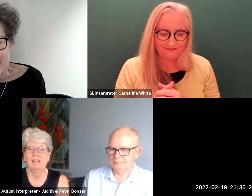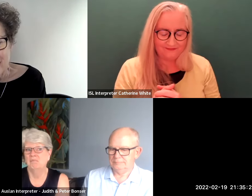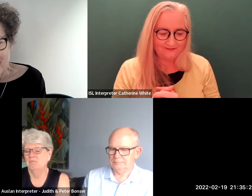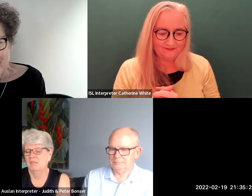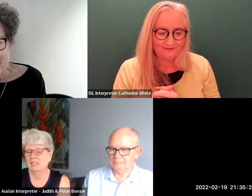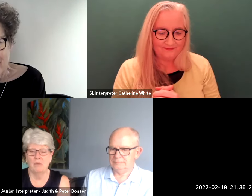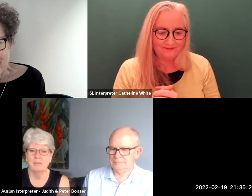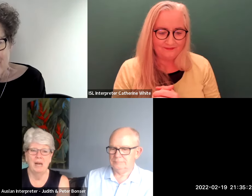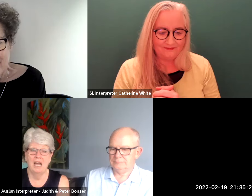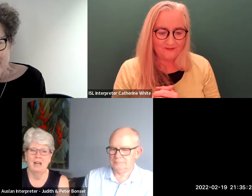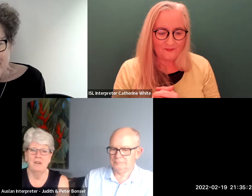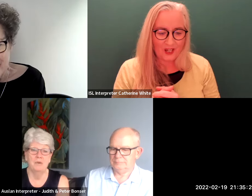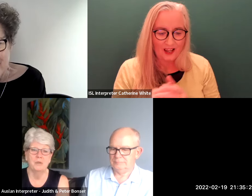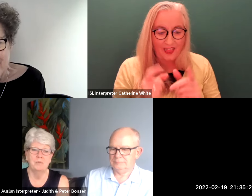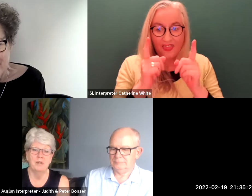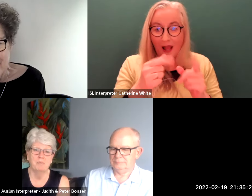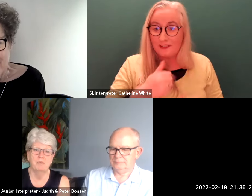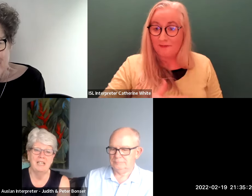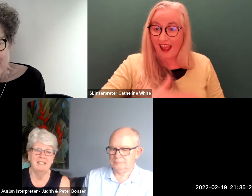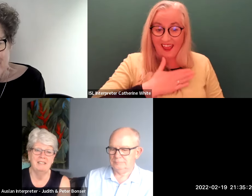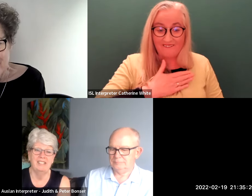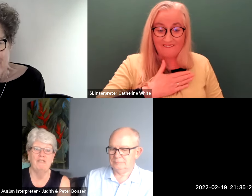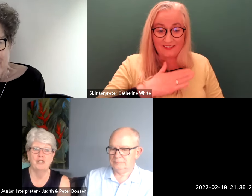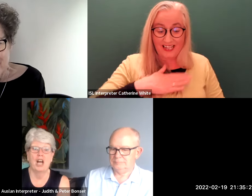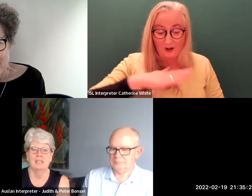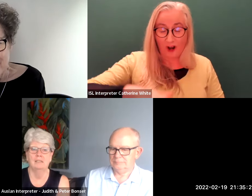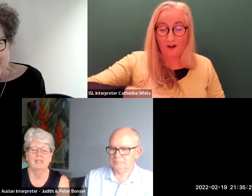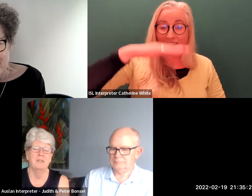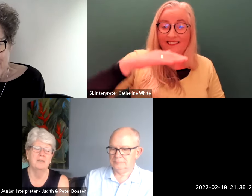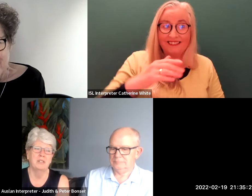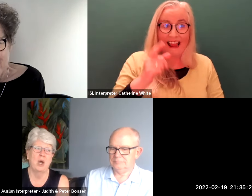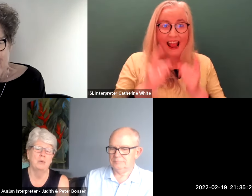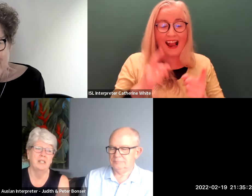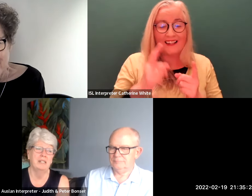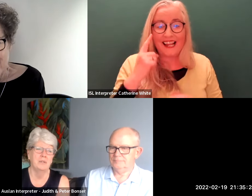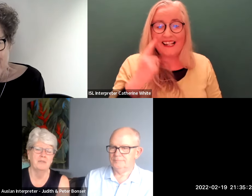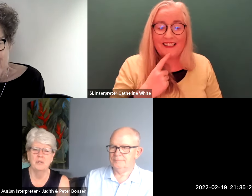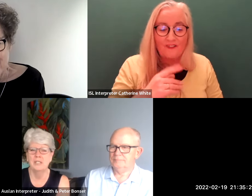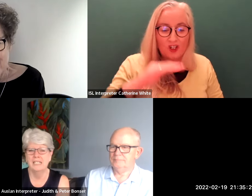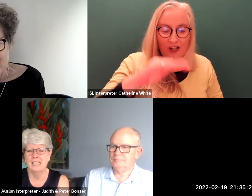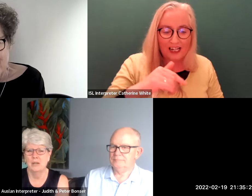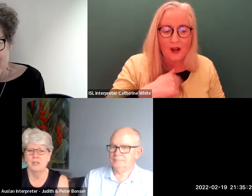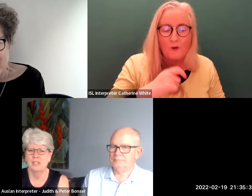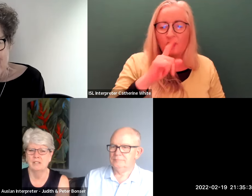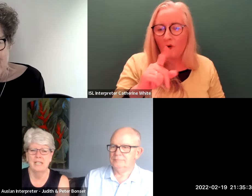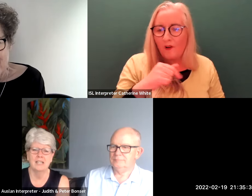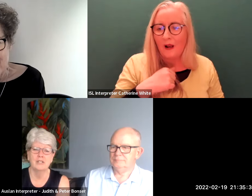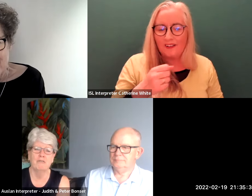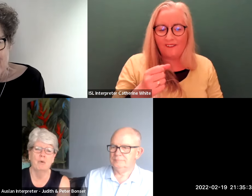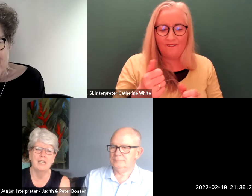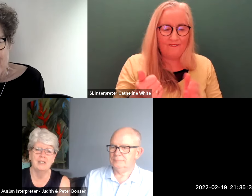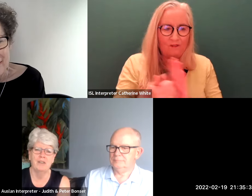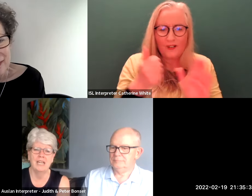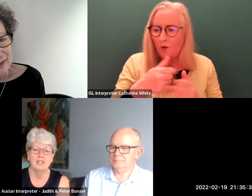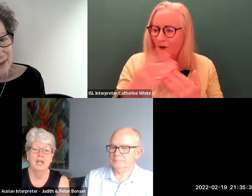that was my life i was almost raised as a deaf child and i was told that i was fluent in the language as young